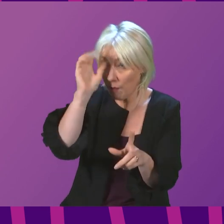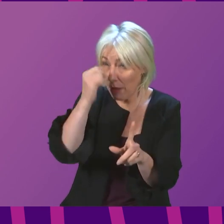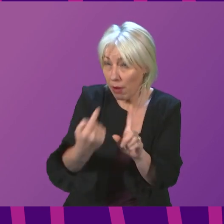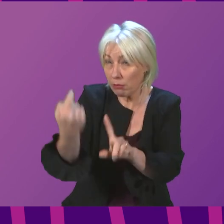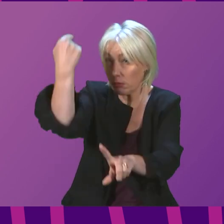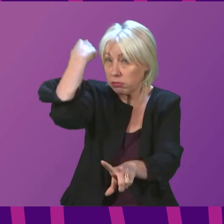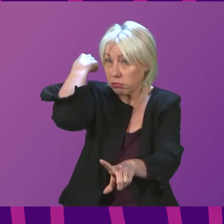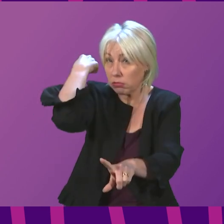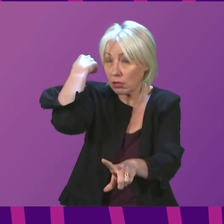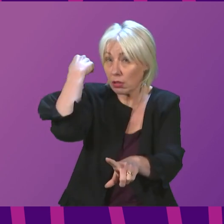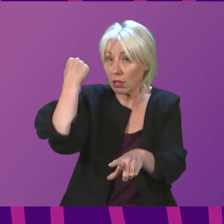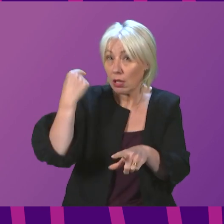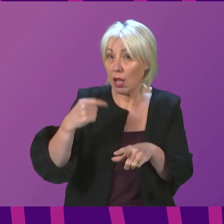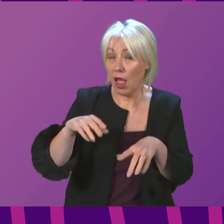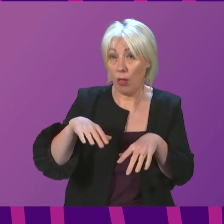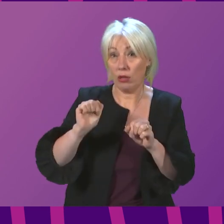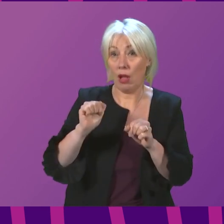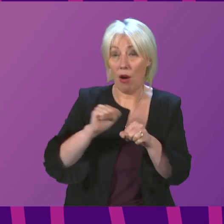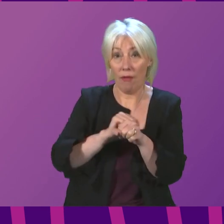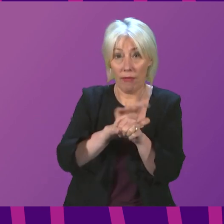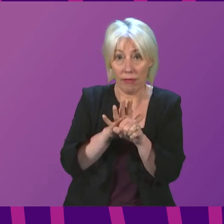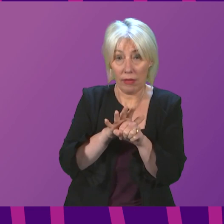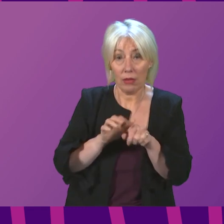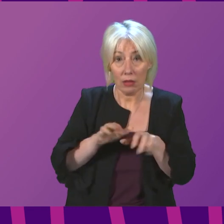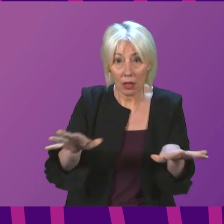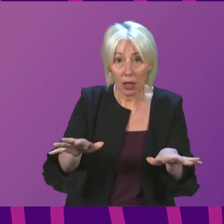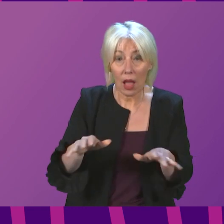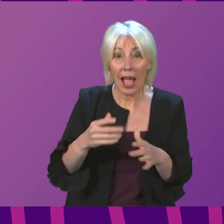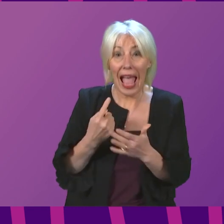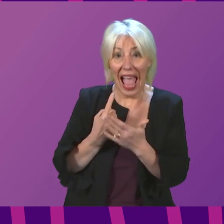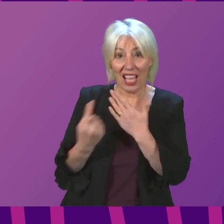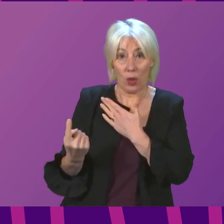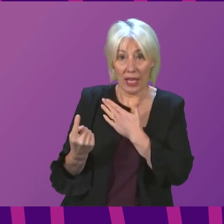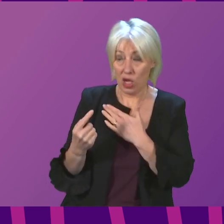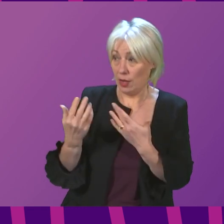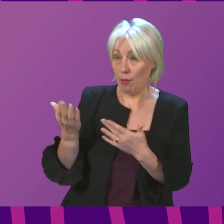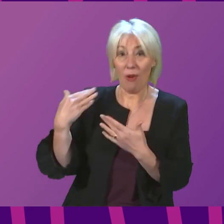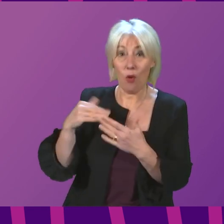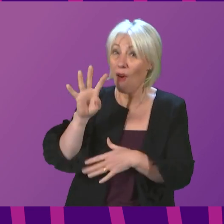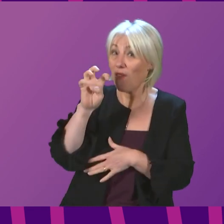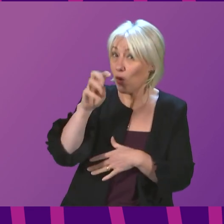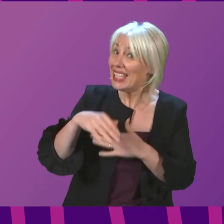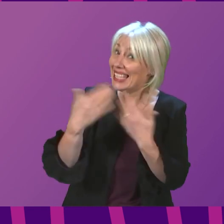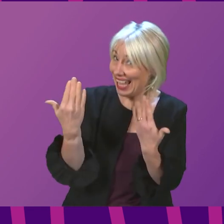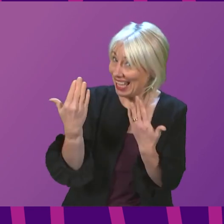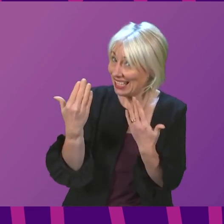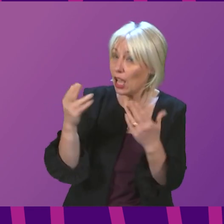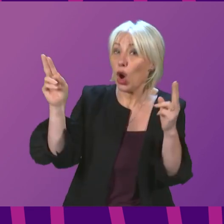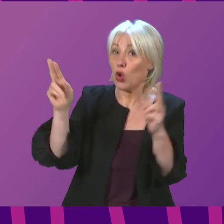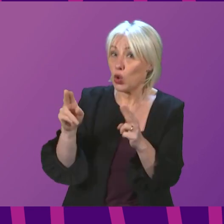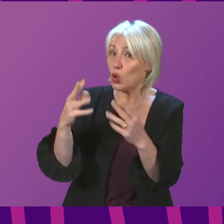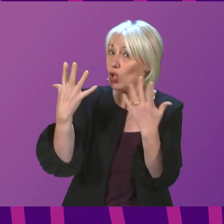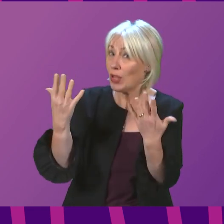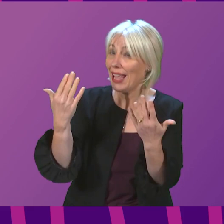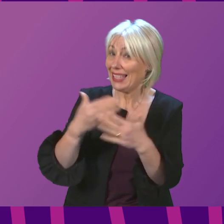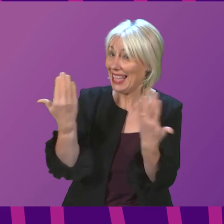to the earlier part of the pandemic, the isolation period, it was not 10 days as it is now. It used to be 14 days. So, it already has been